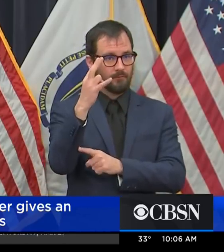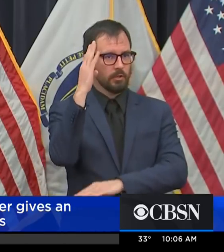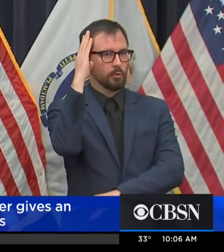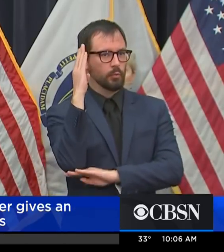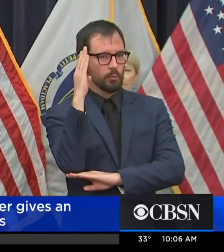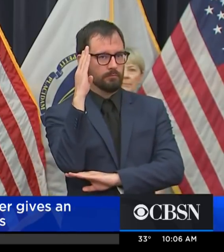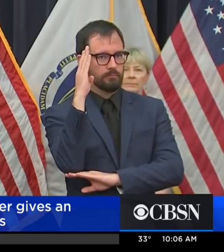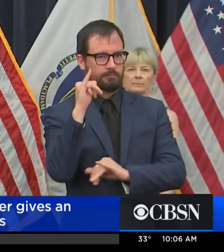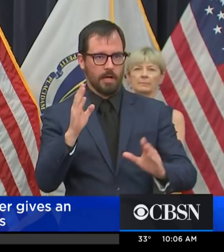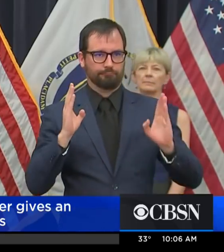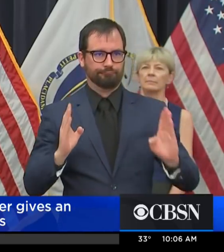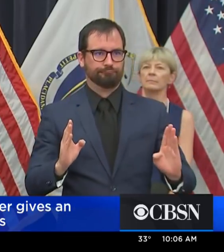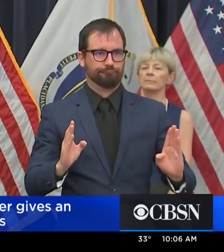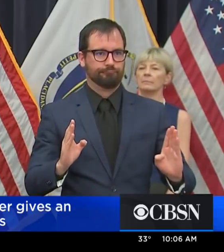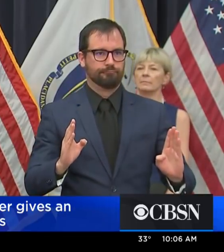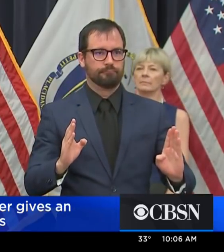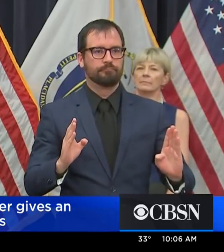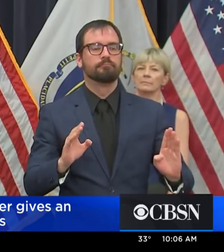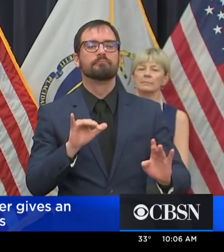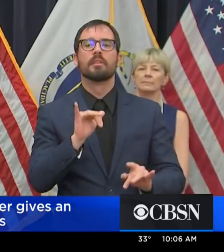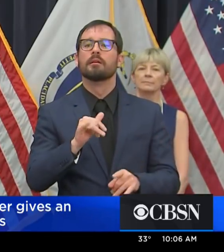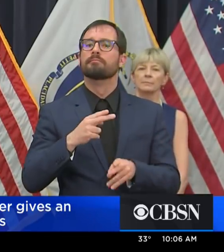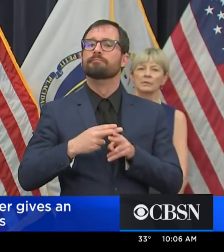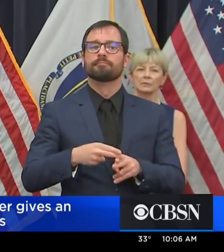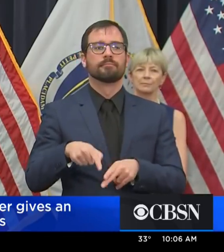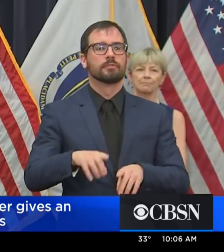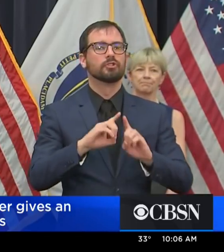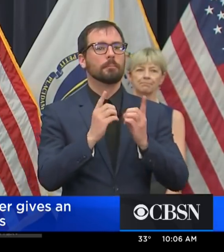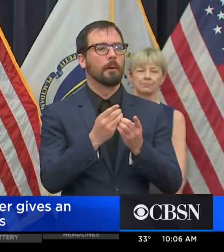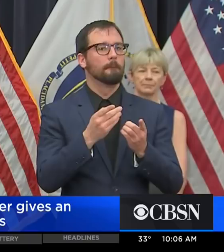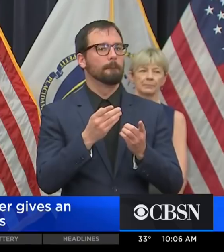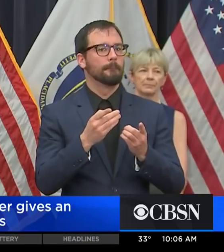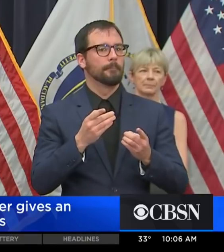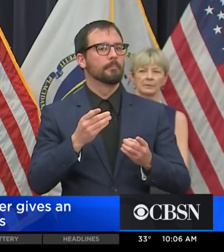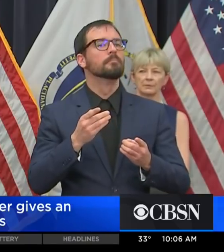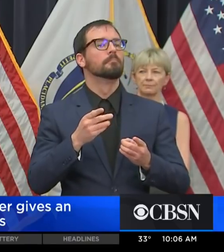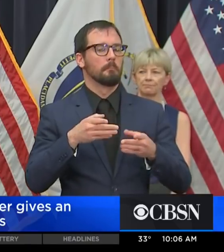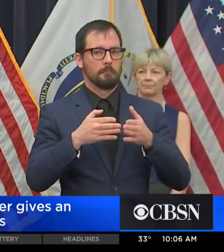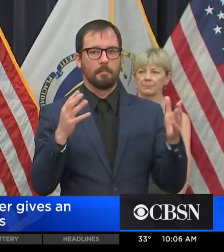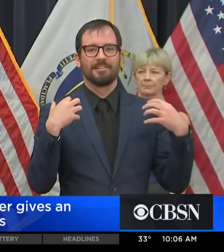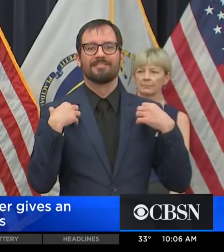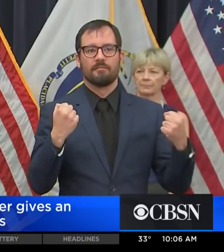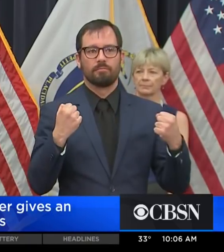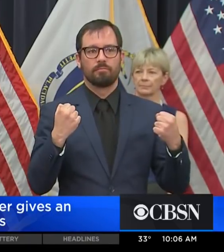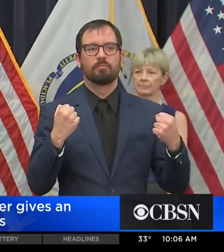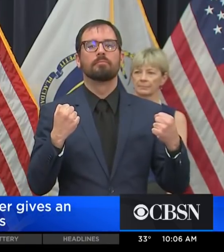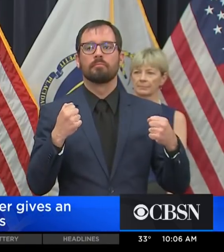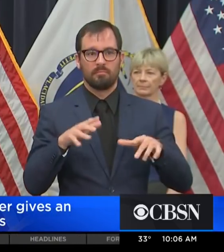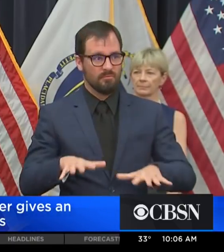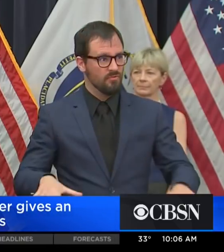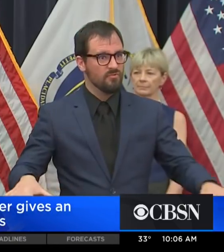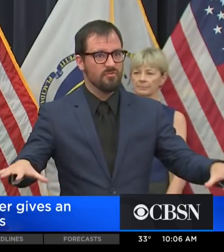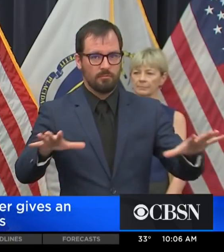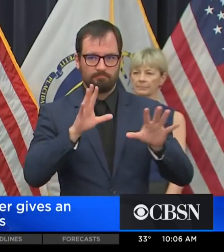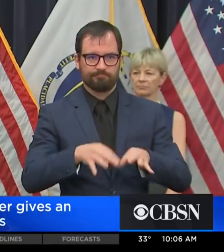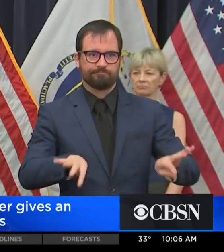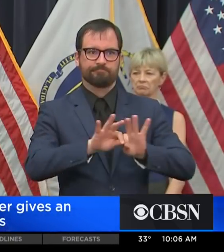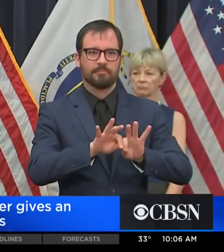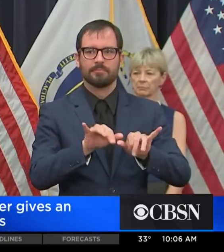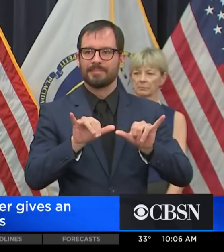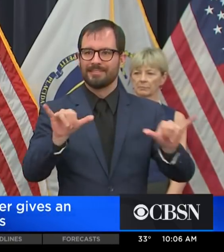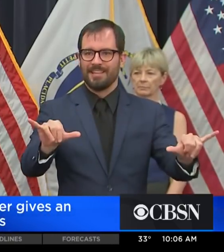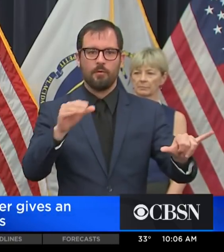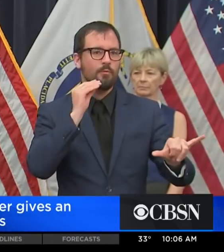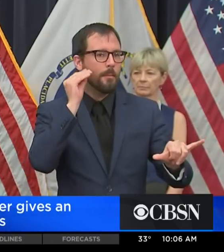Health to issue a stay-at-home advisory outlining self-isolation and social distancing protocols.